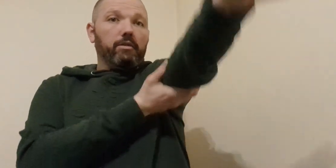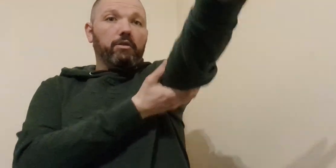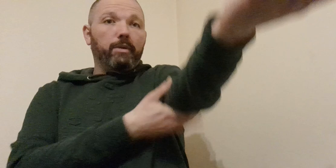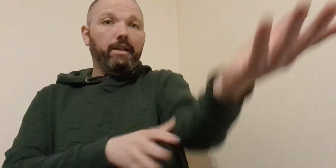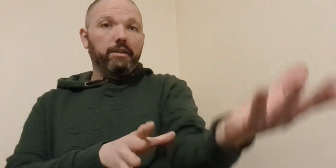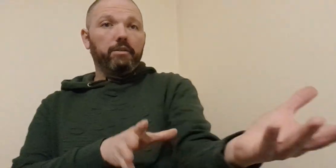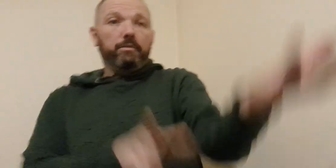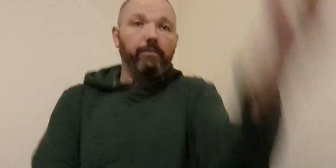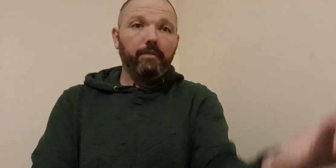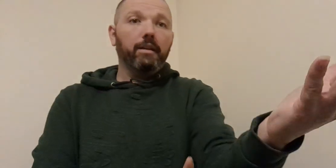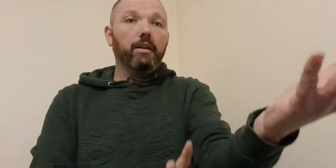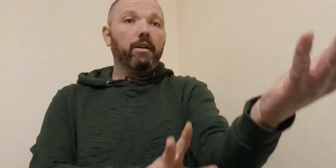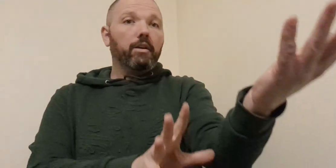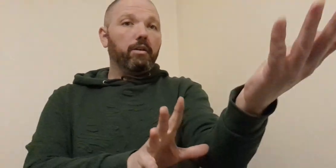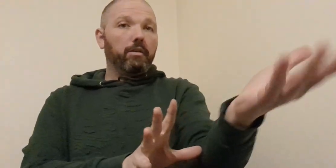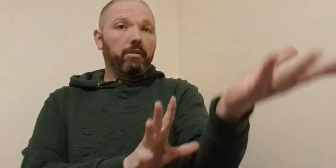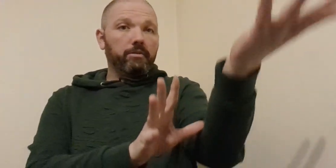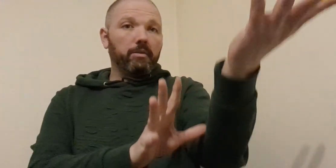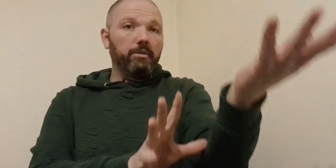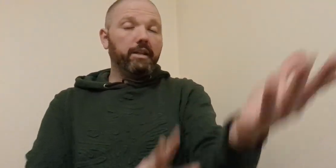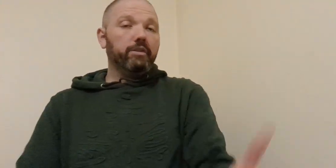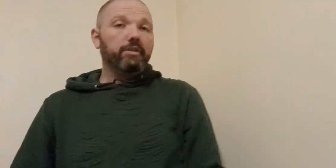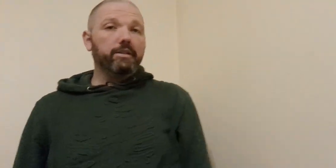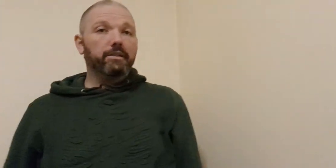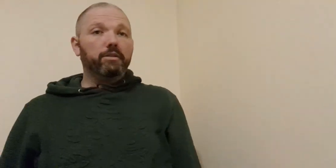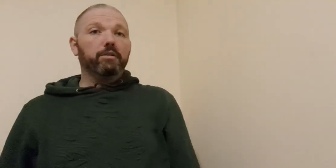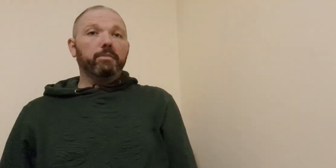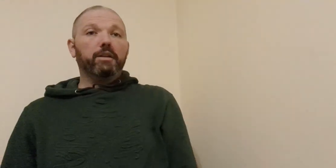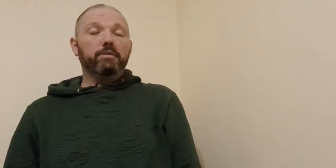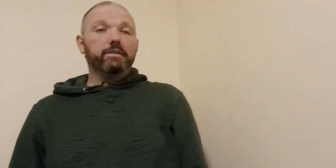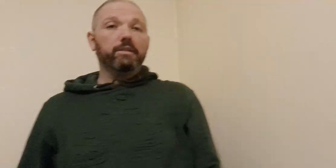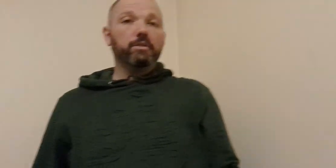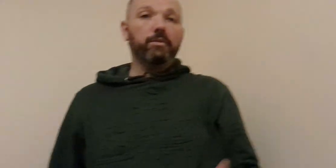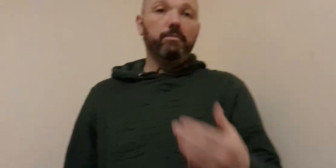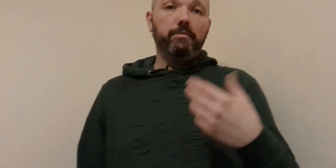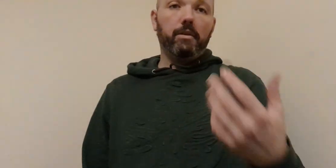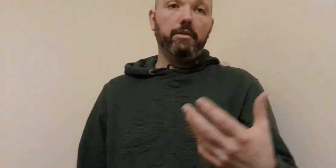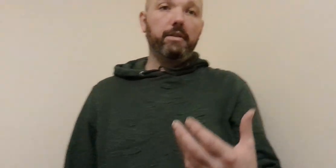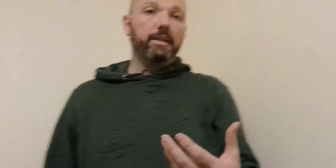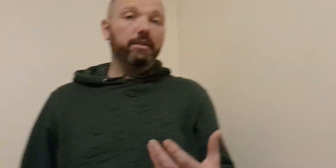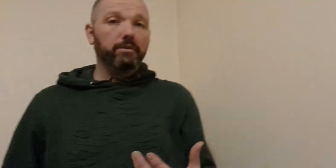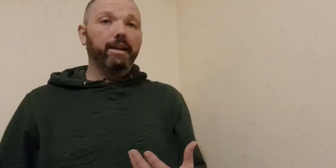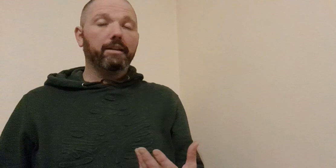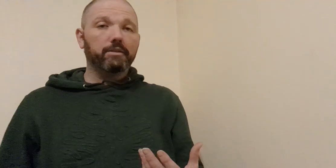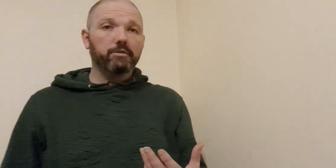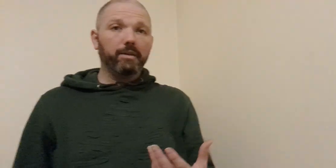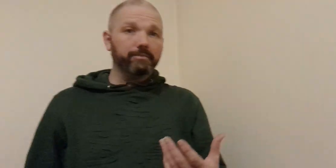quick like go sublocation let's like go coming out let's like go from underneath like of that like as well.